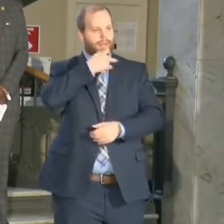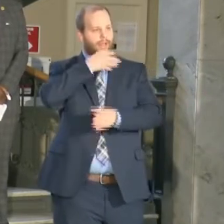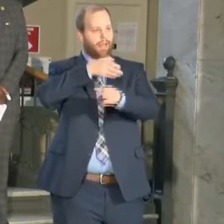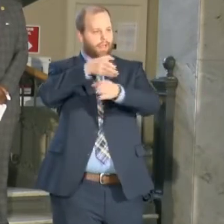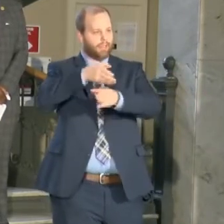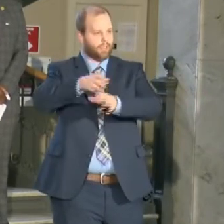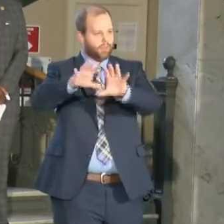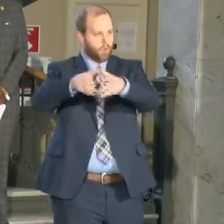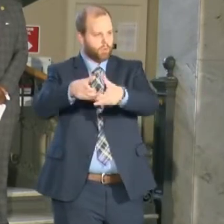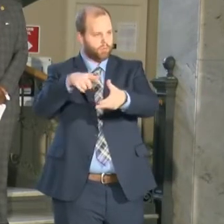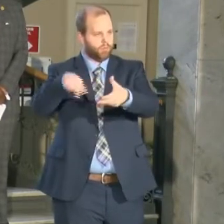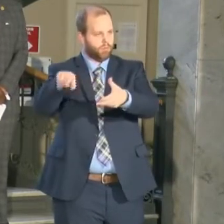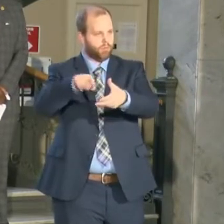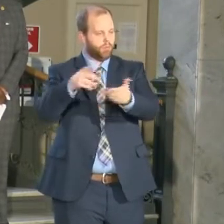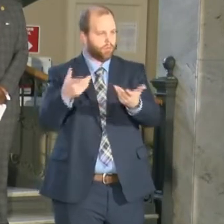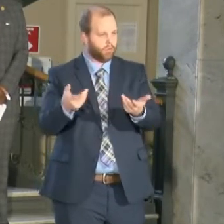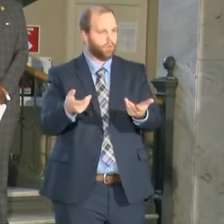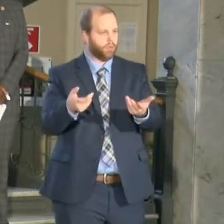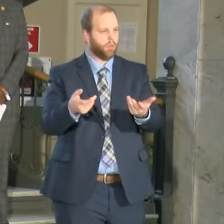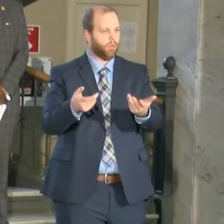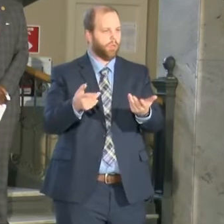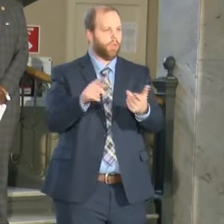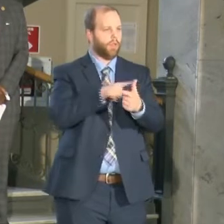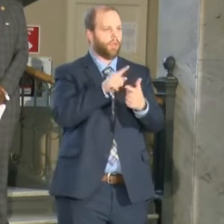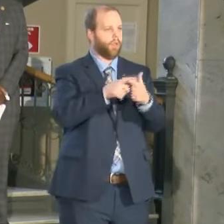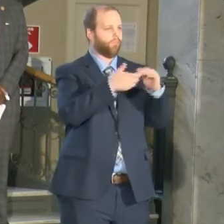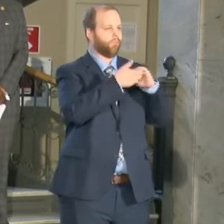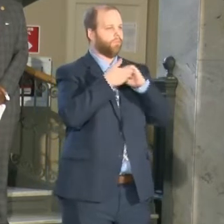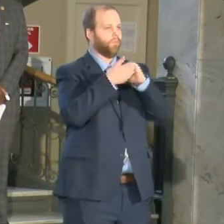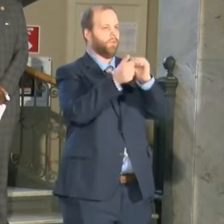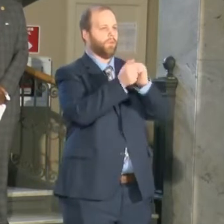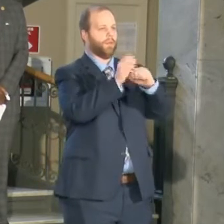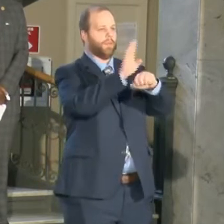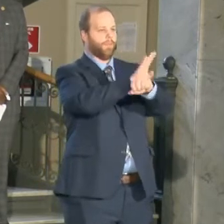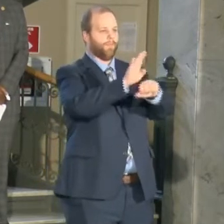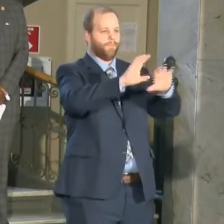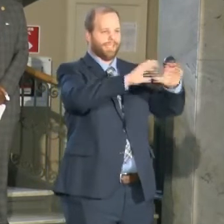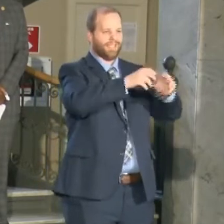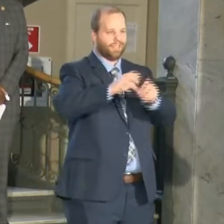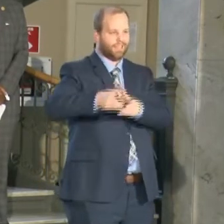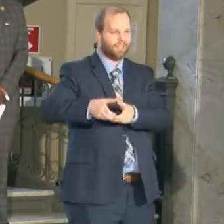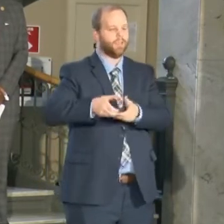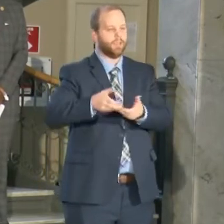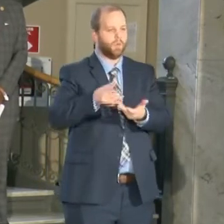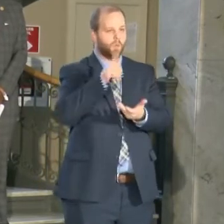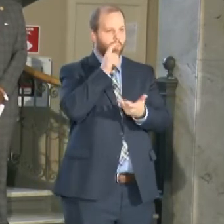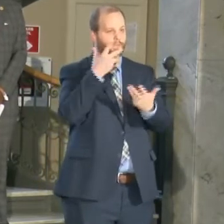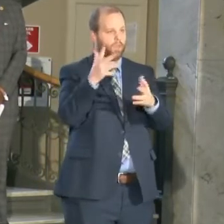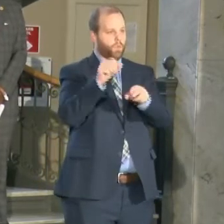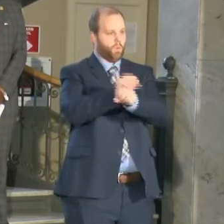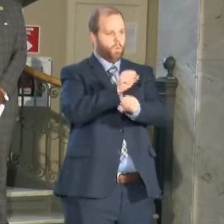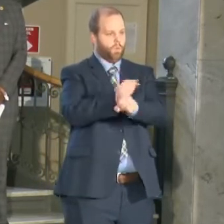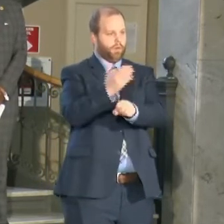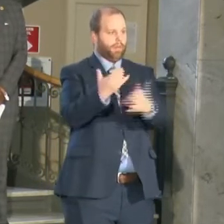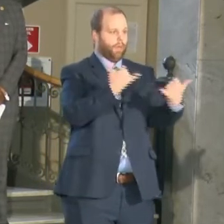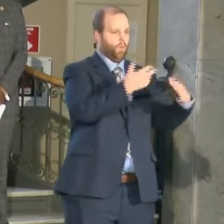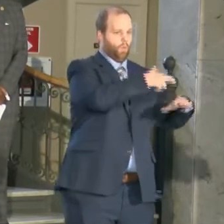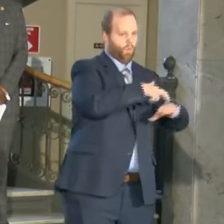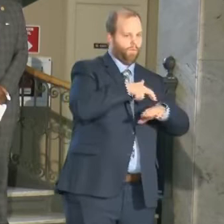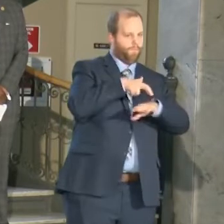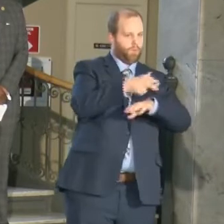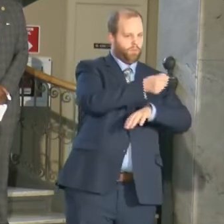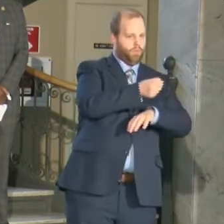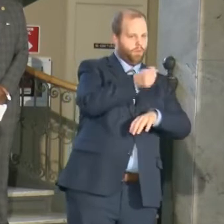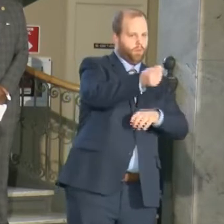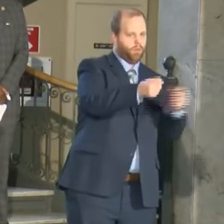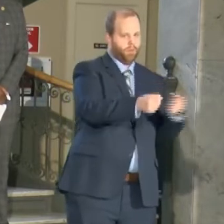collaborate with businesses who are already doing the work and now we can actually refer those individuals